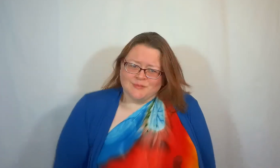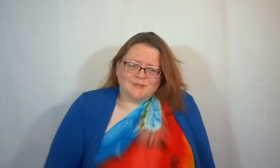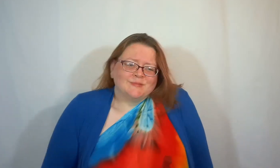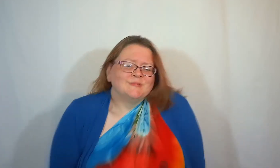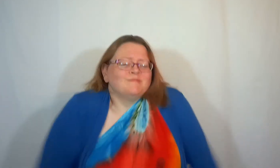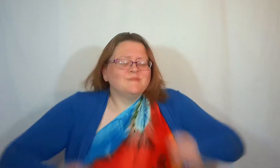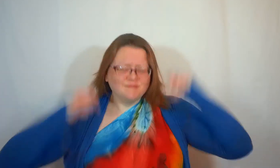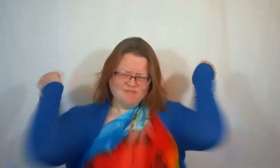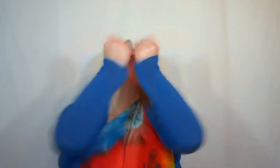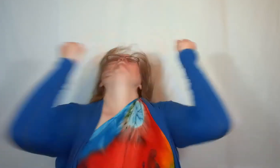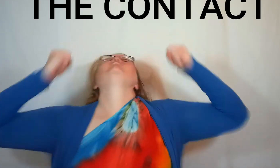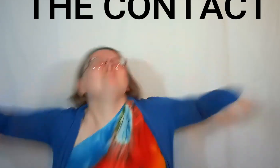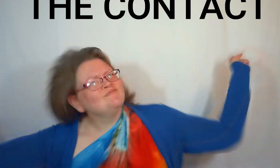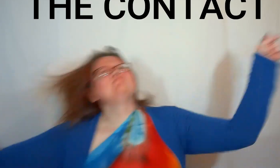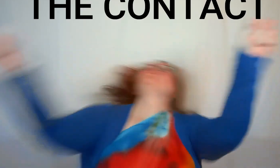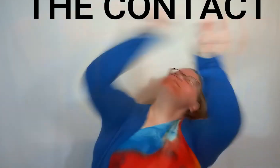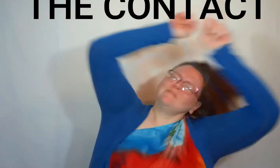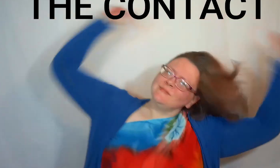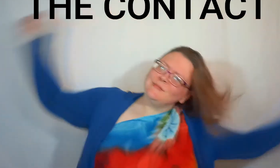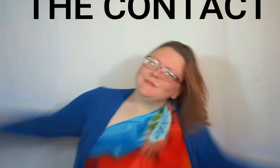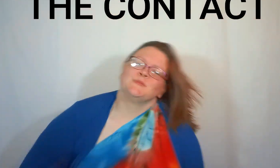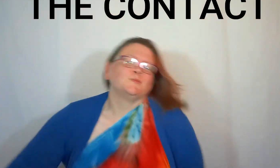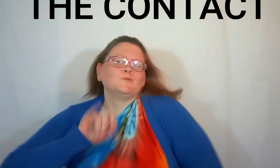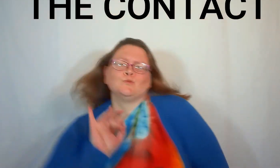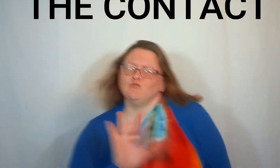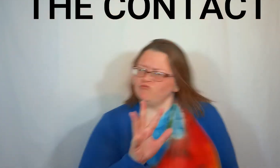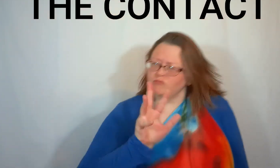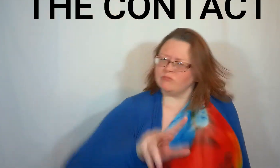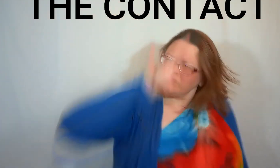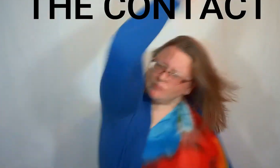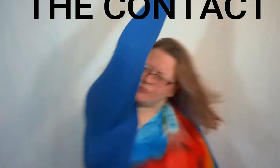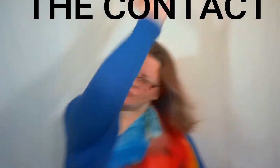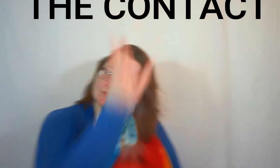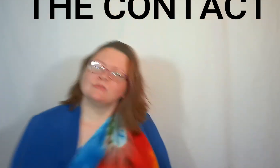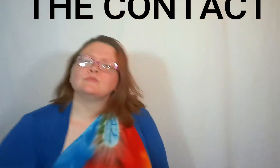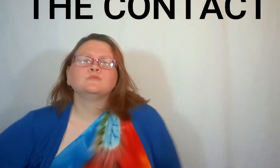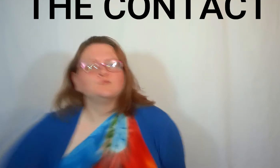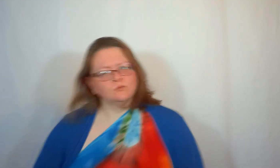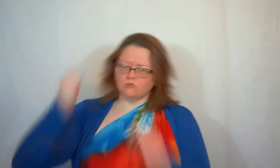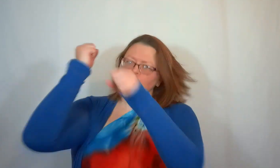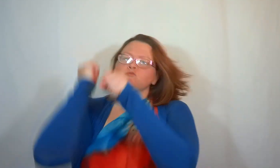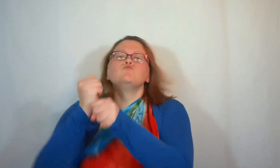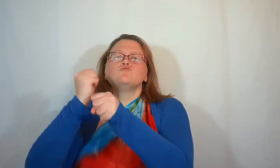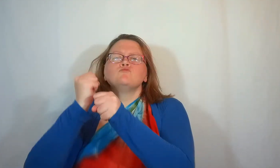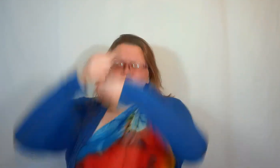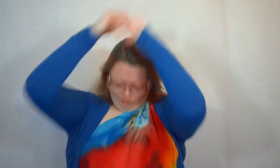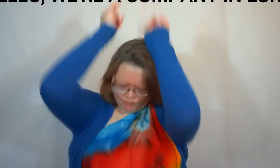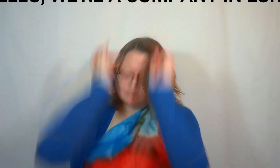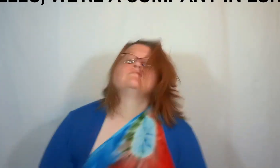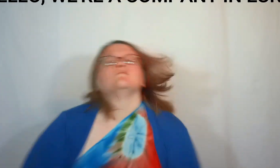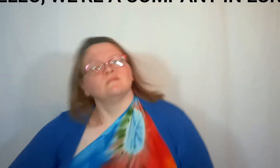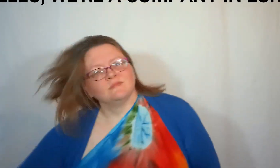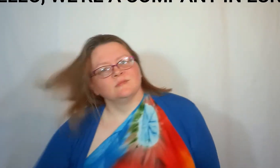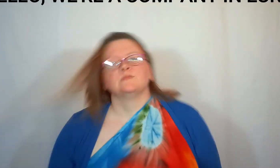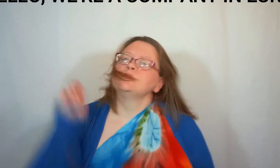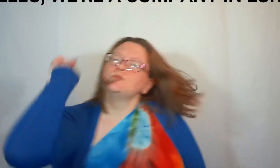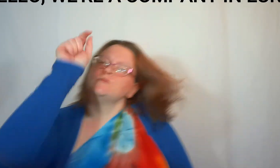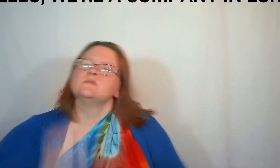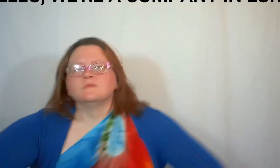And when the storm's out, you run in the rain Put your sword down, dive